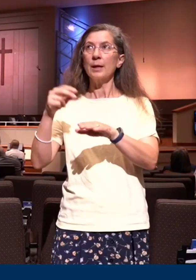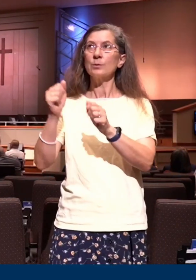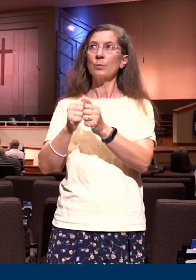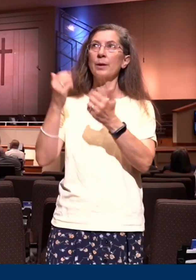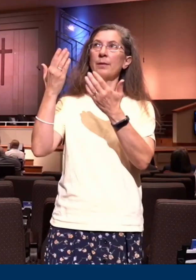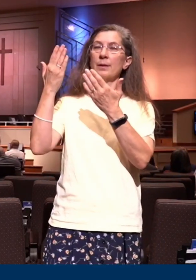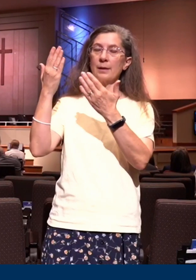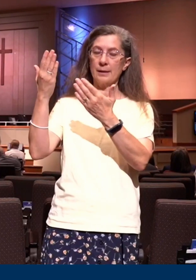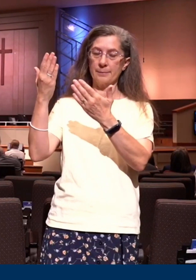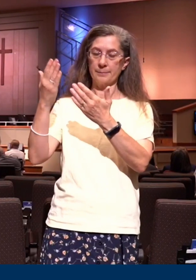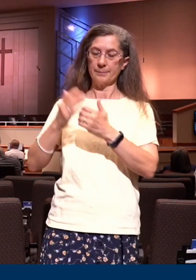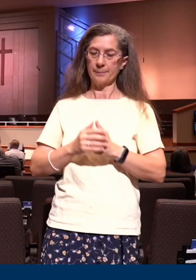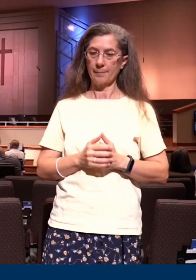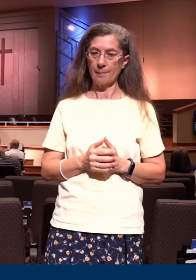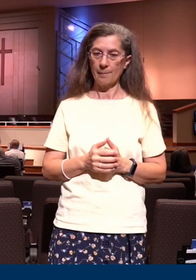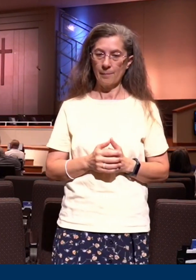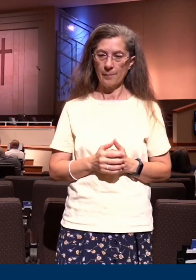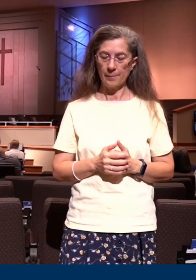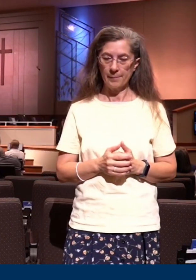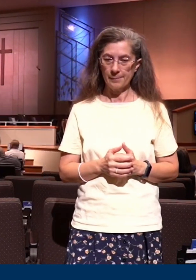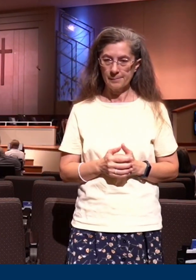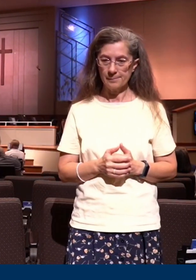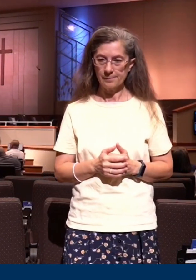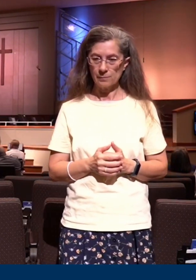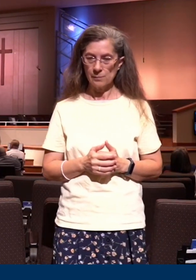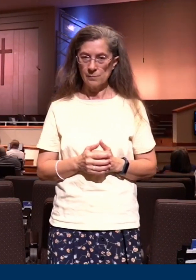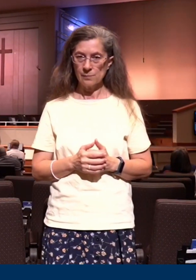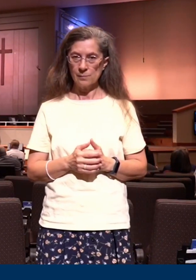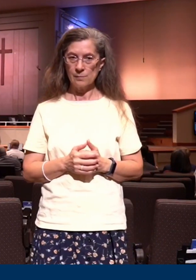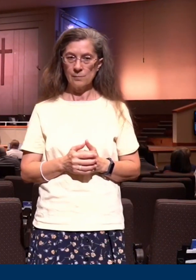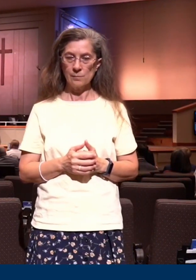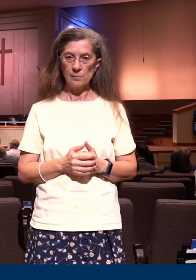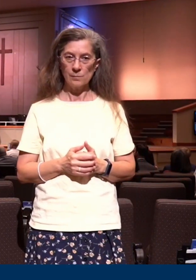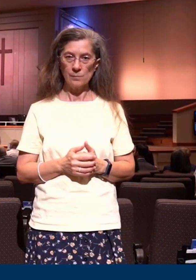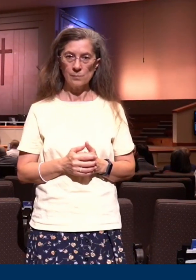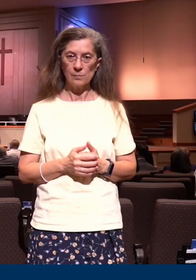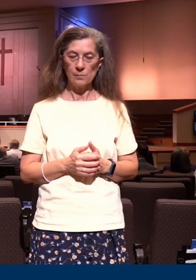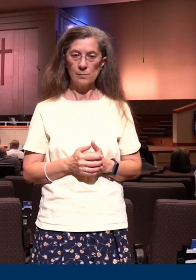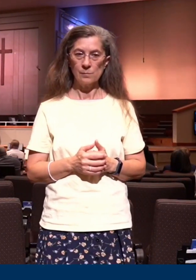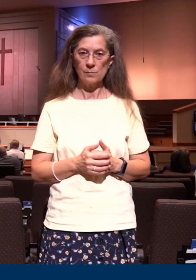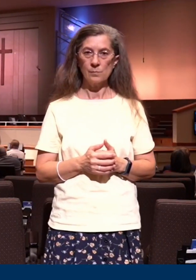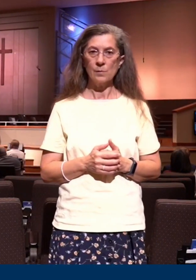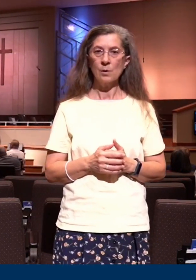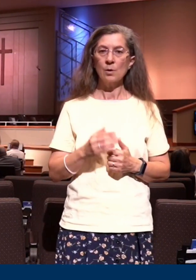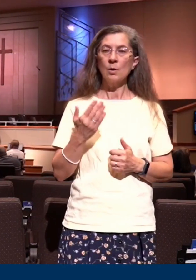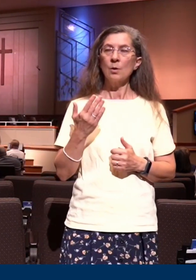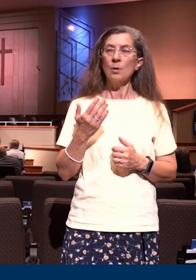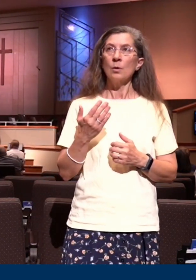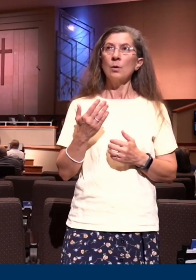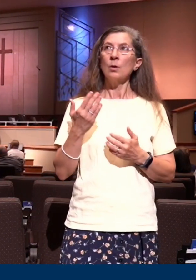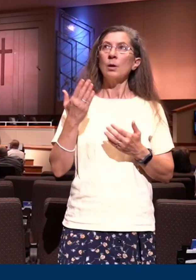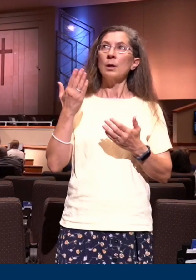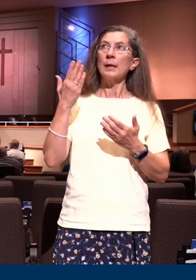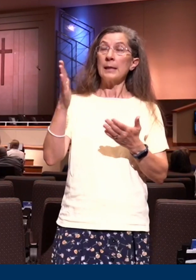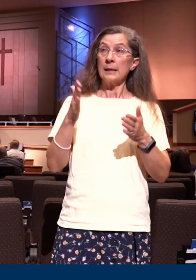of our incorporation with him. What are the benefits of his death? Well, the main one that comes to our mind is that he conquered sin,